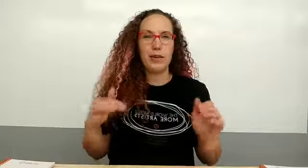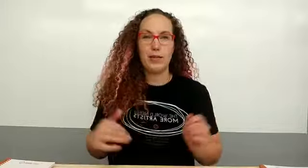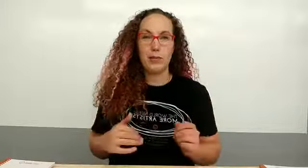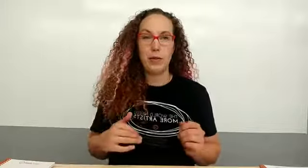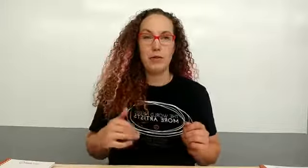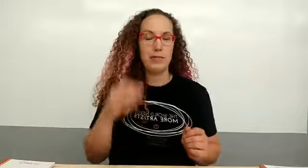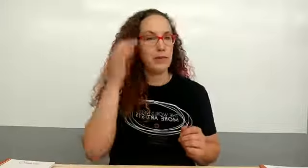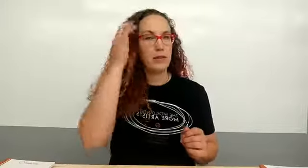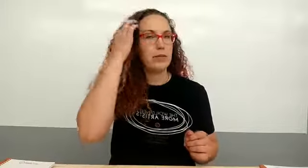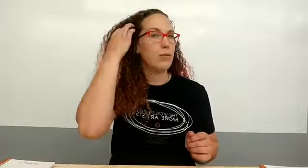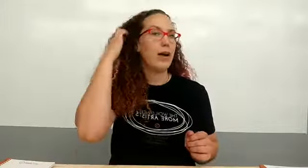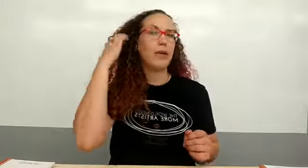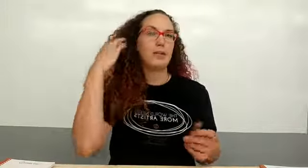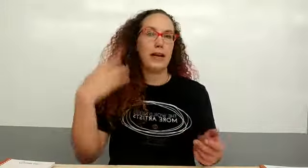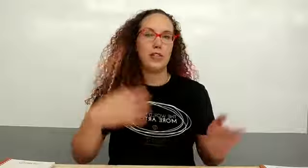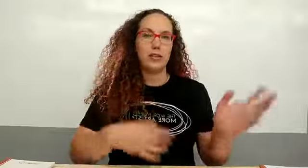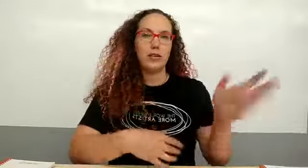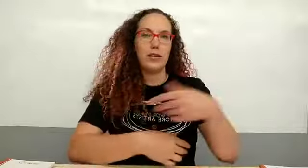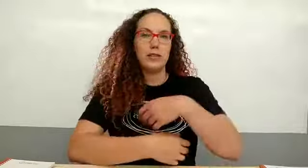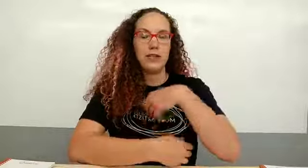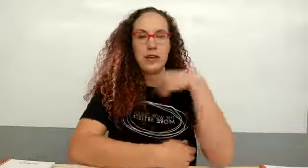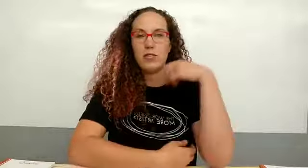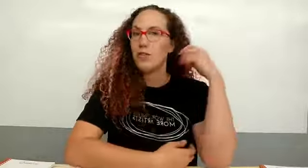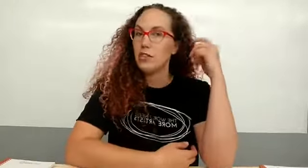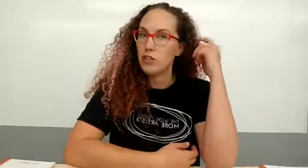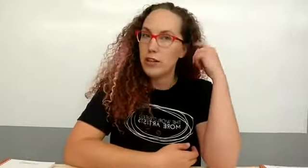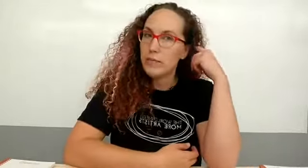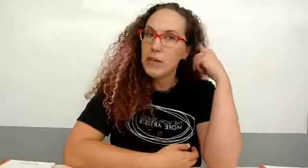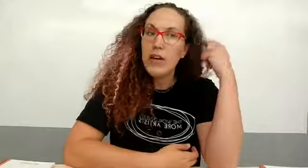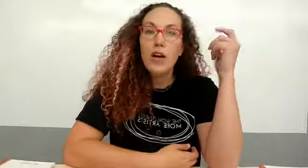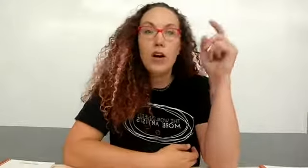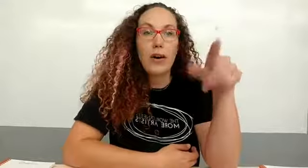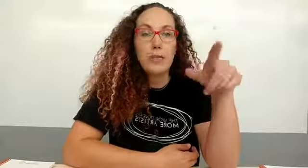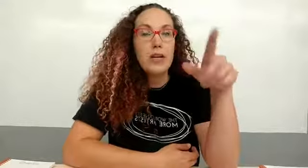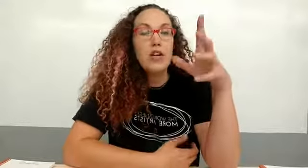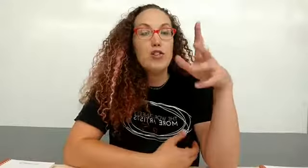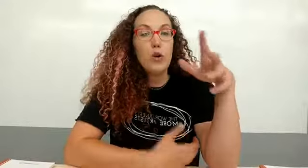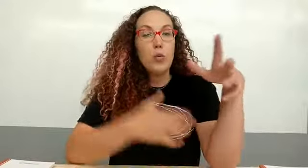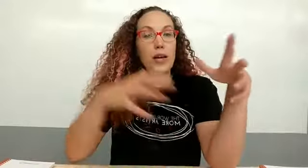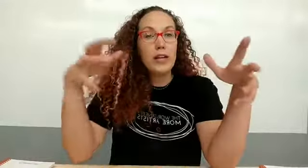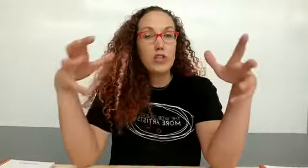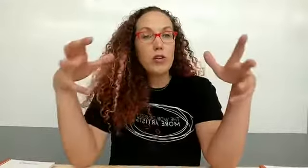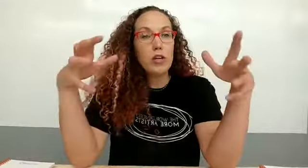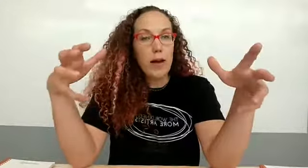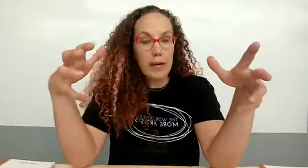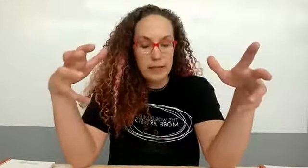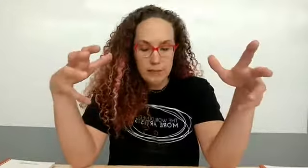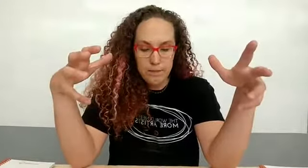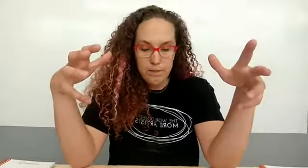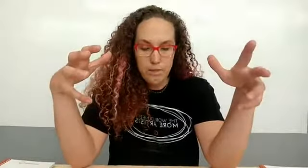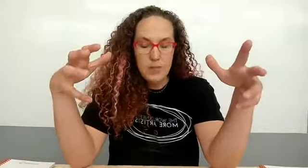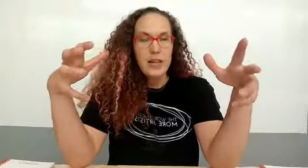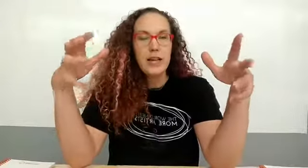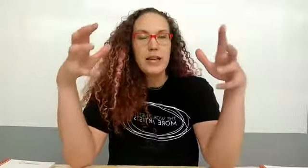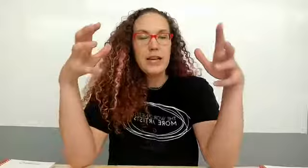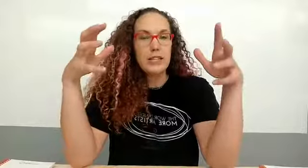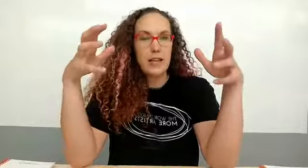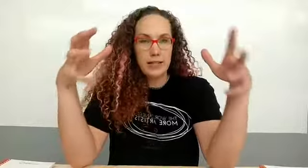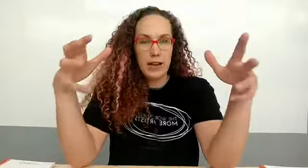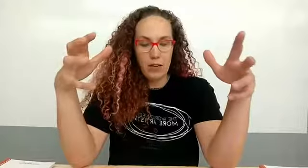art supplies is why waste packaging we can send the other stuff digitally all right so we get you a little box it's and it's gonna have all